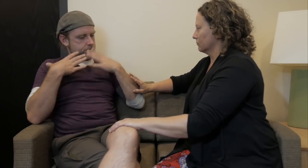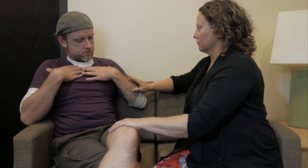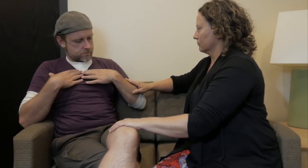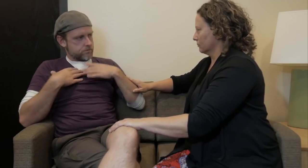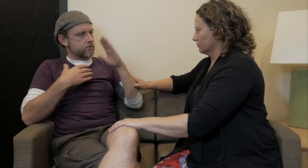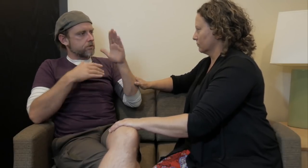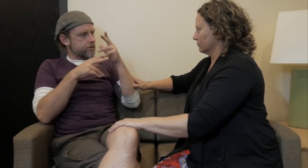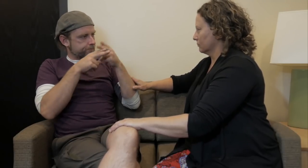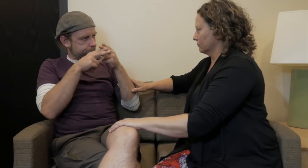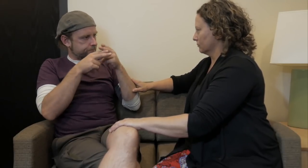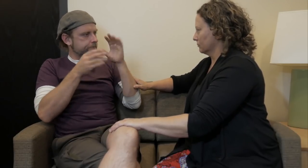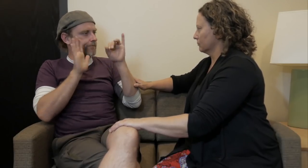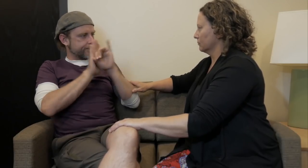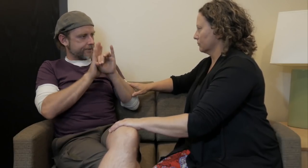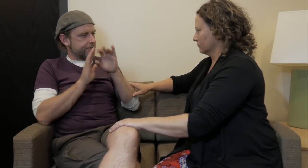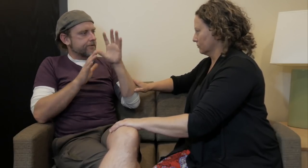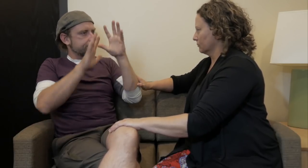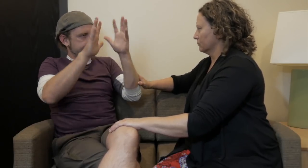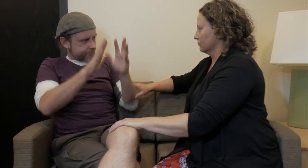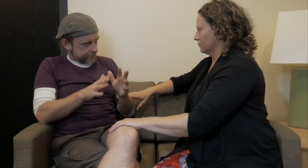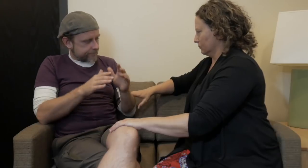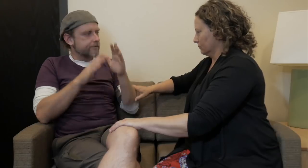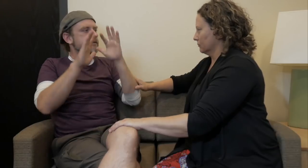so they can associate each character with their outfit.